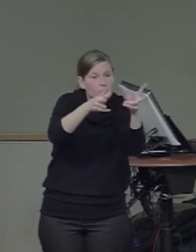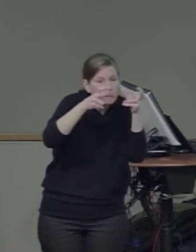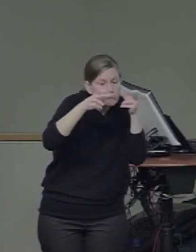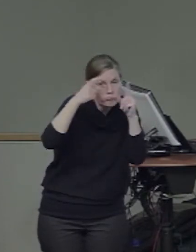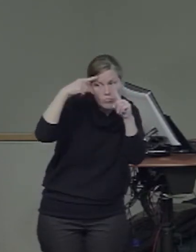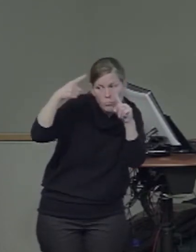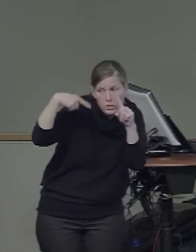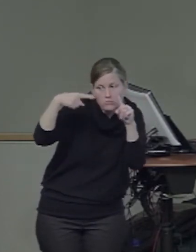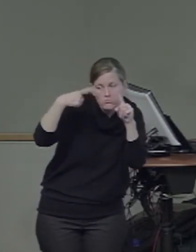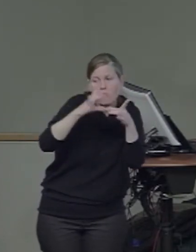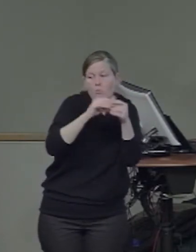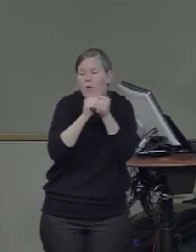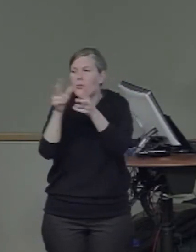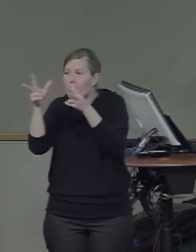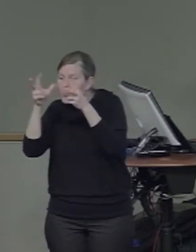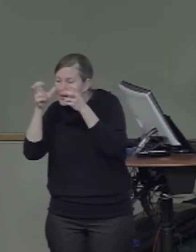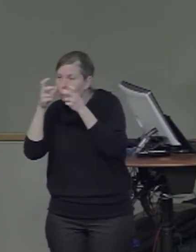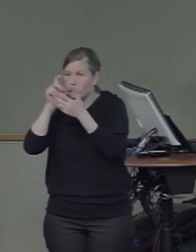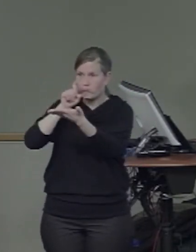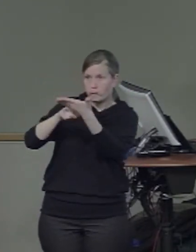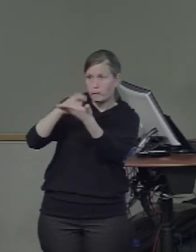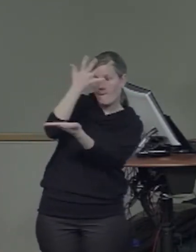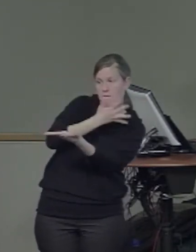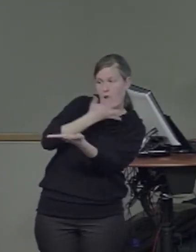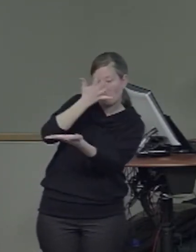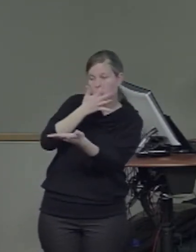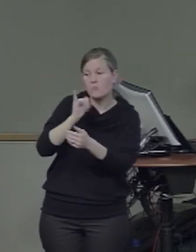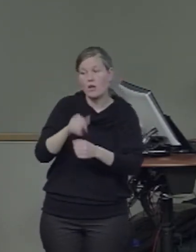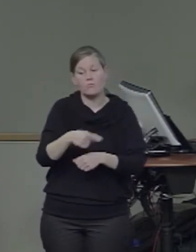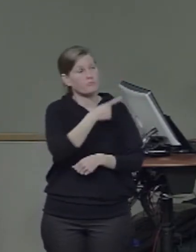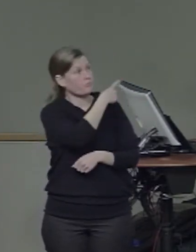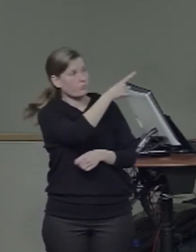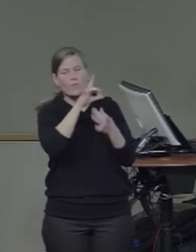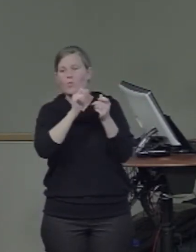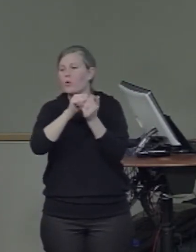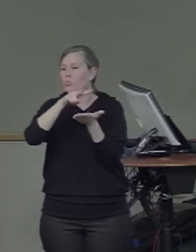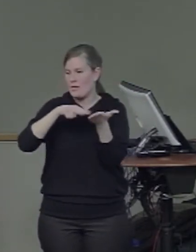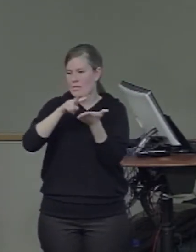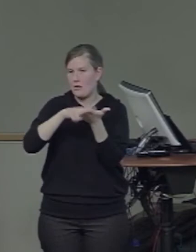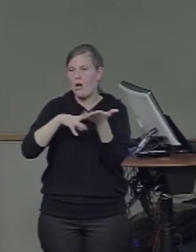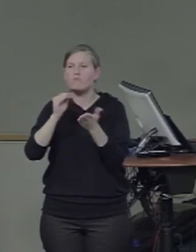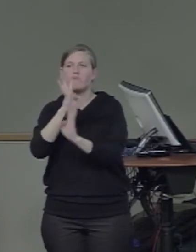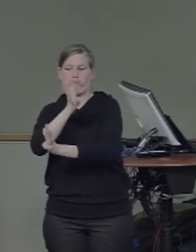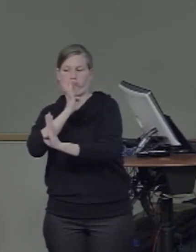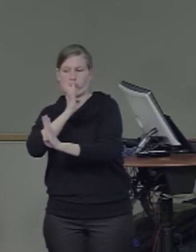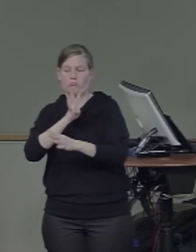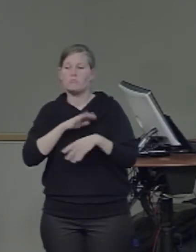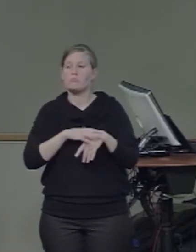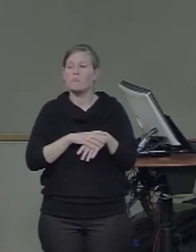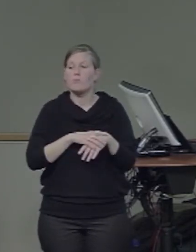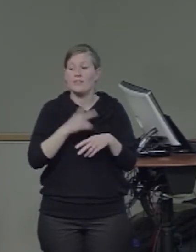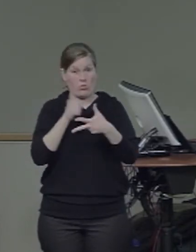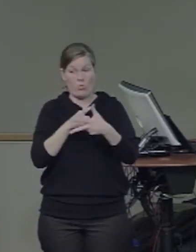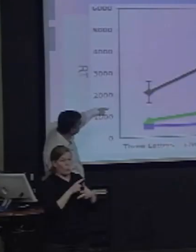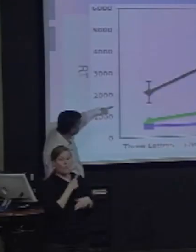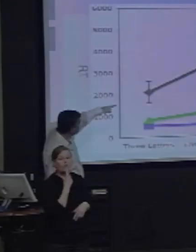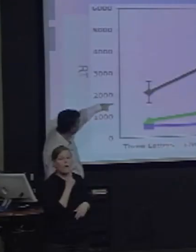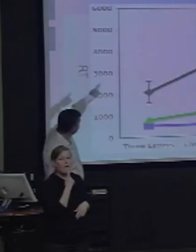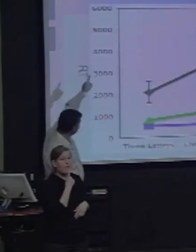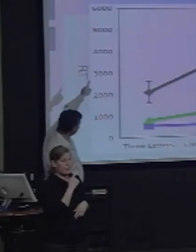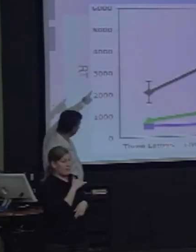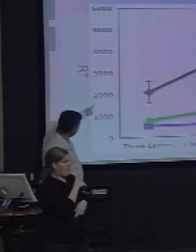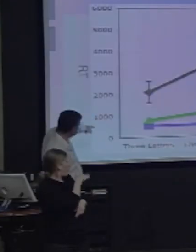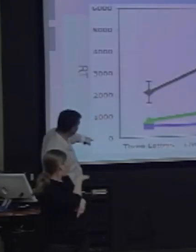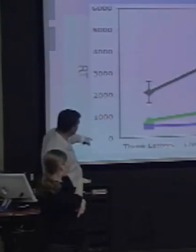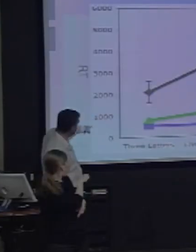is reading aloud, and in red is the standard finding with purilexics of an increase